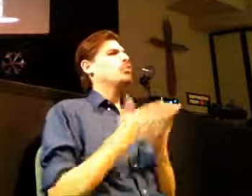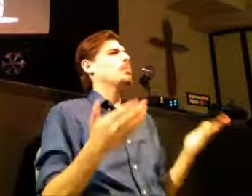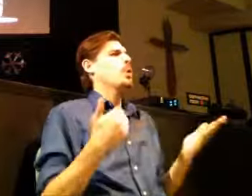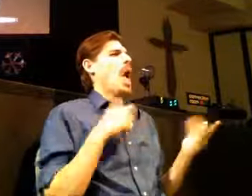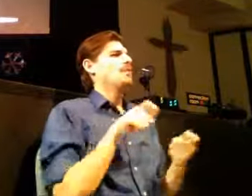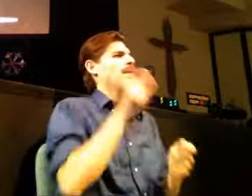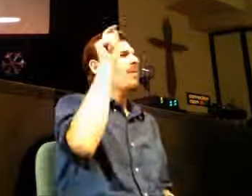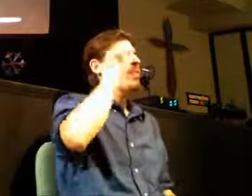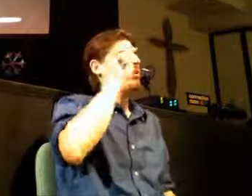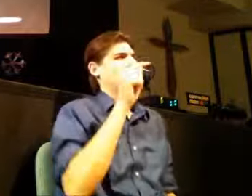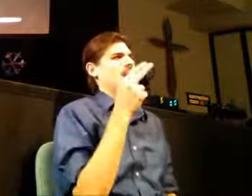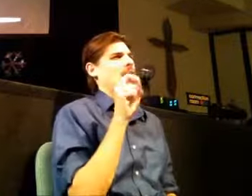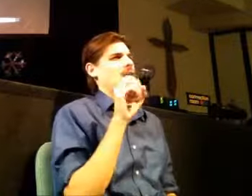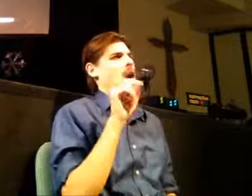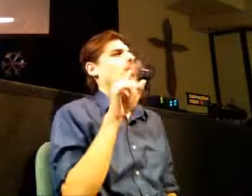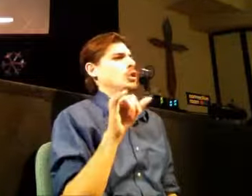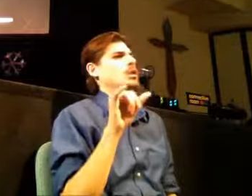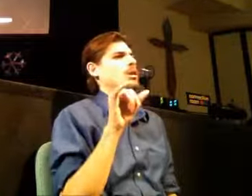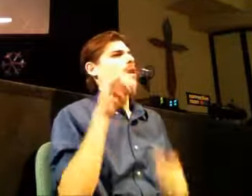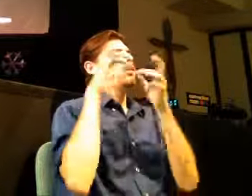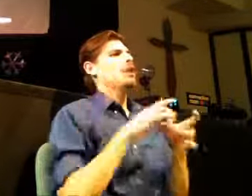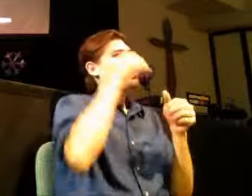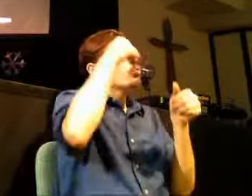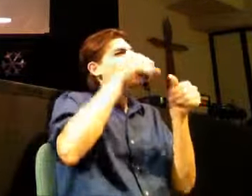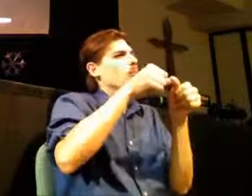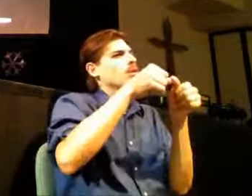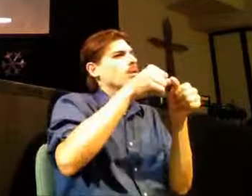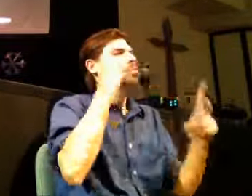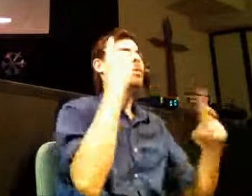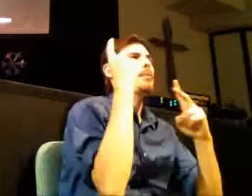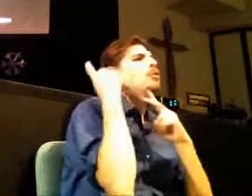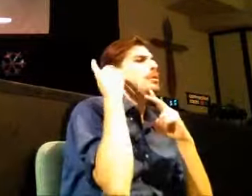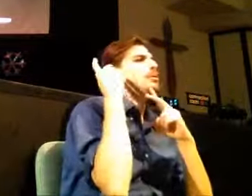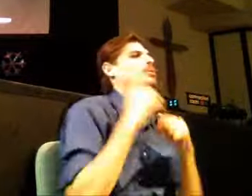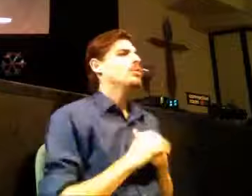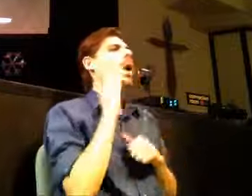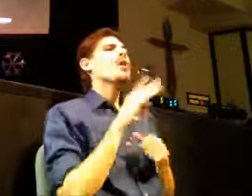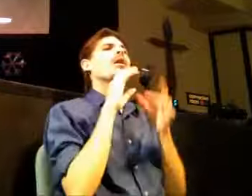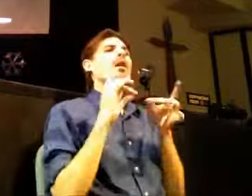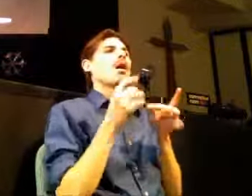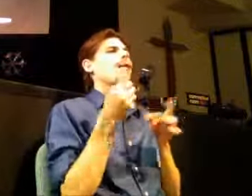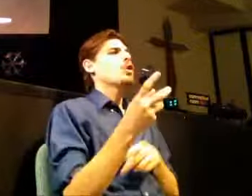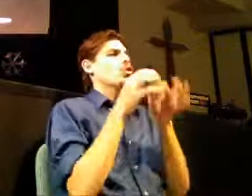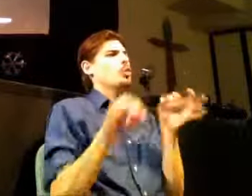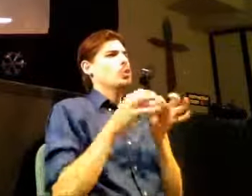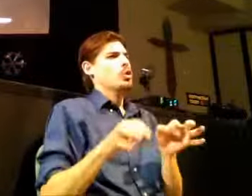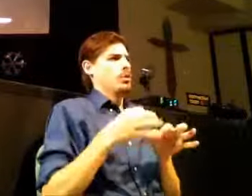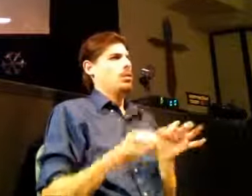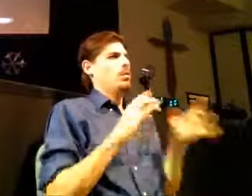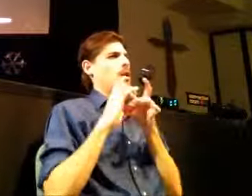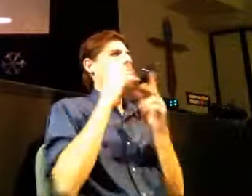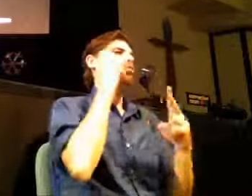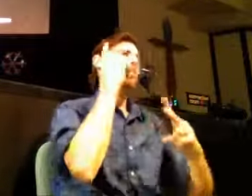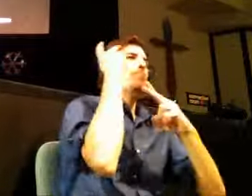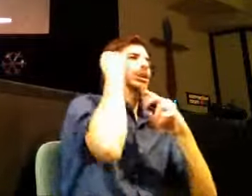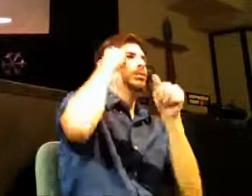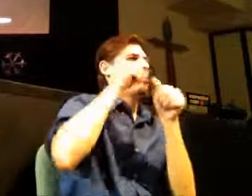to remembrance the subject of theology the Bible has a lot to say on this subject and so this morning I'm going go through a number of passages of scripture here I don't have any one text in particular and I'm not trying to drive that a lot